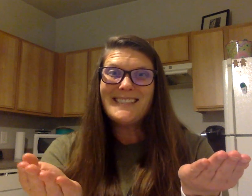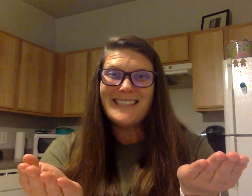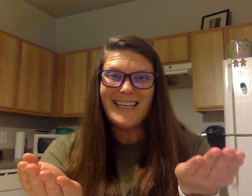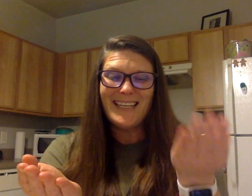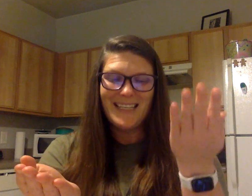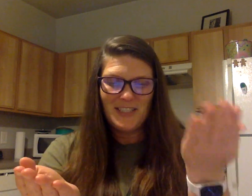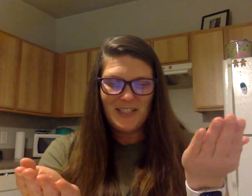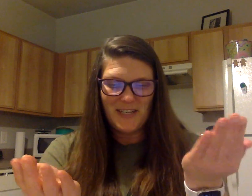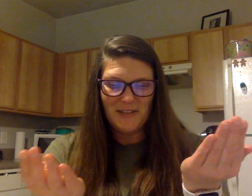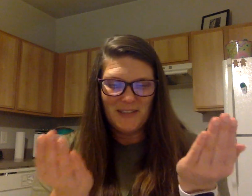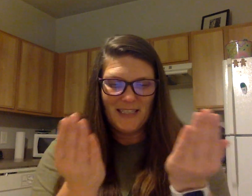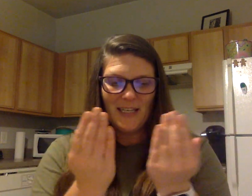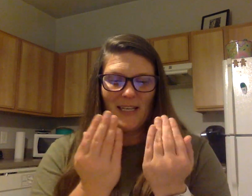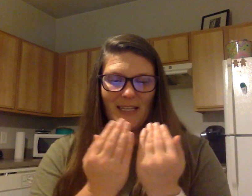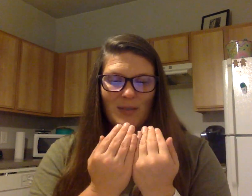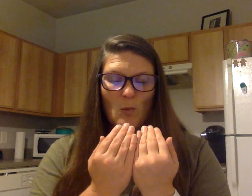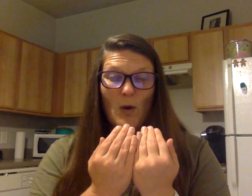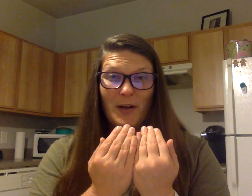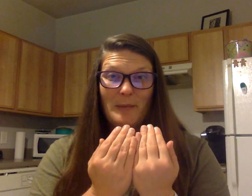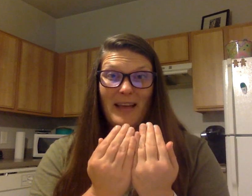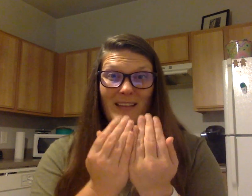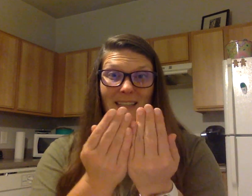Seashells. Watermelon.